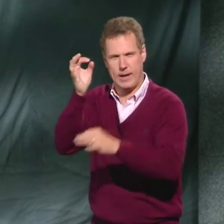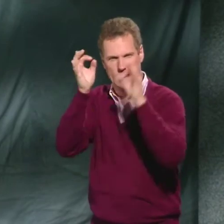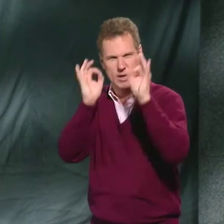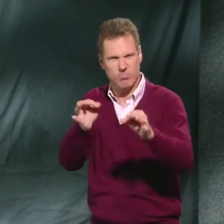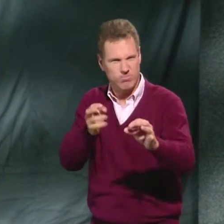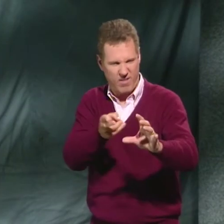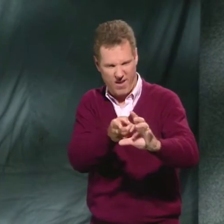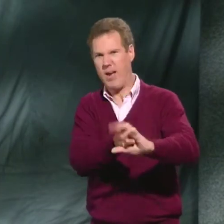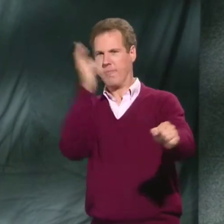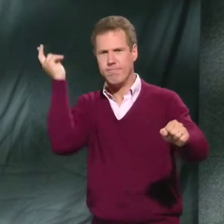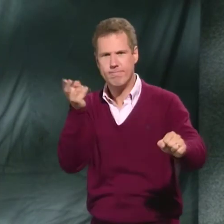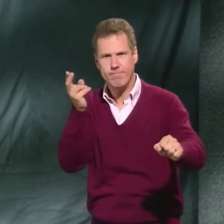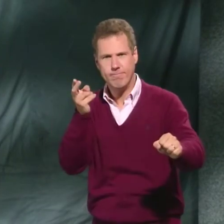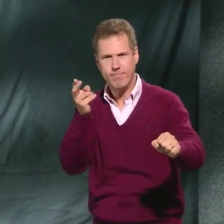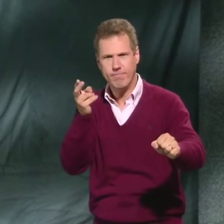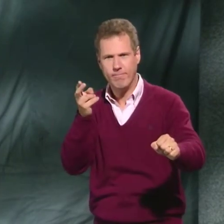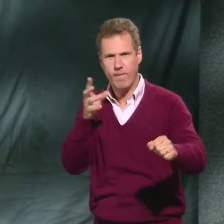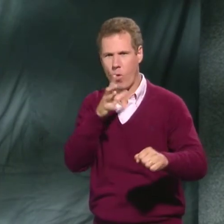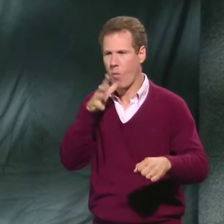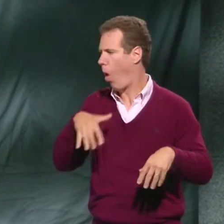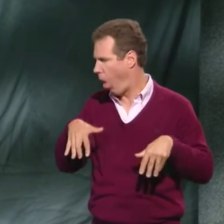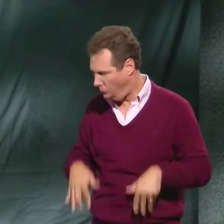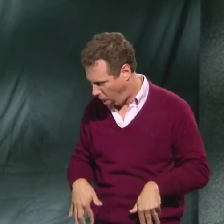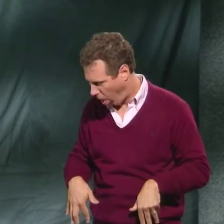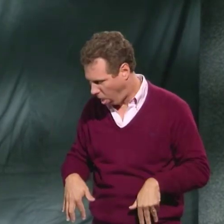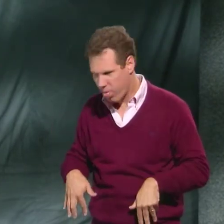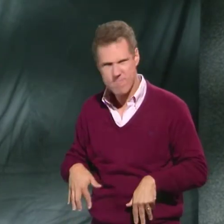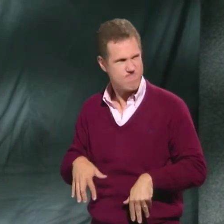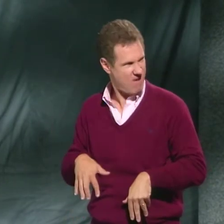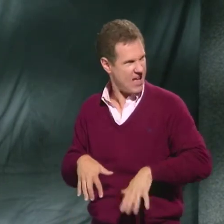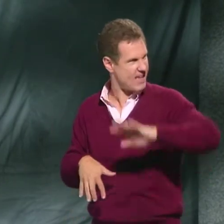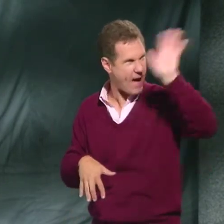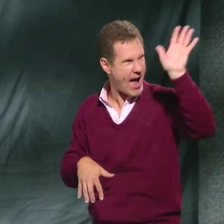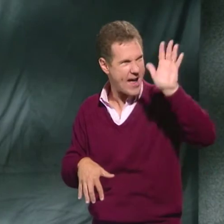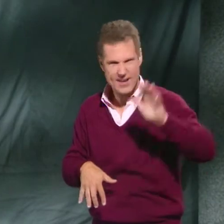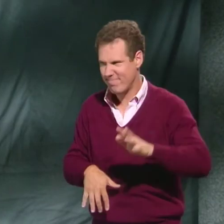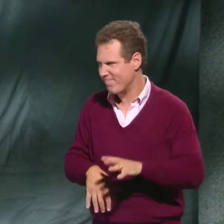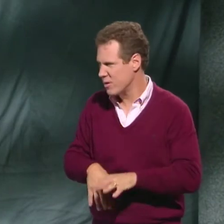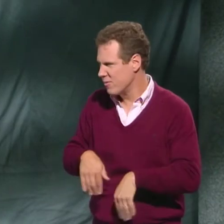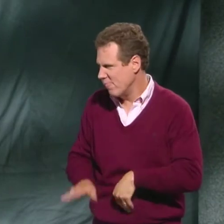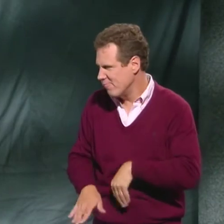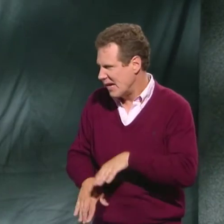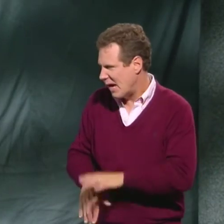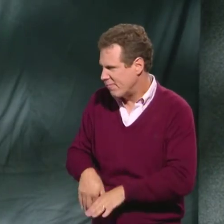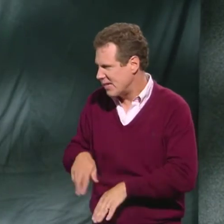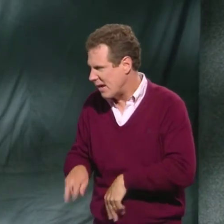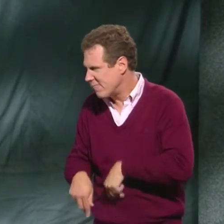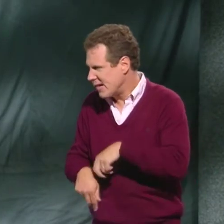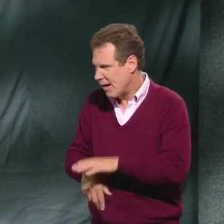he thought about it. He quit, said goodbye to the farmer, and started on his journey.